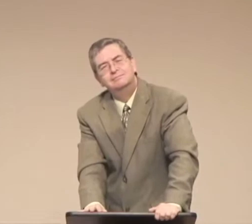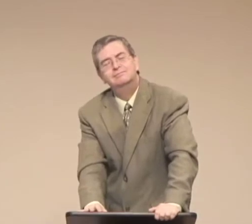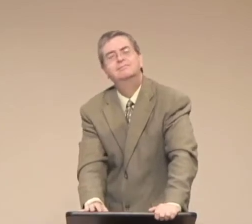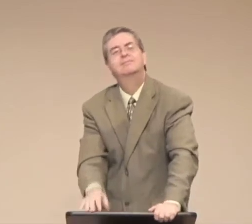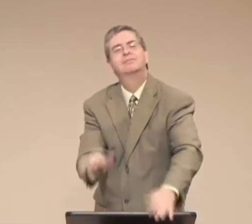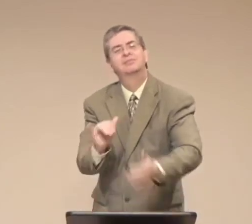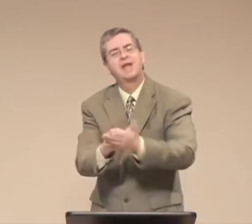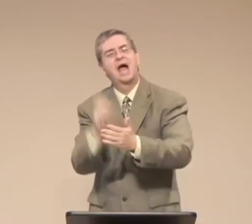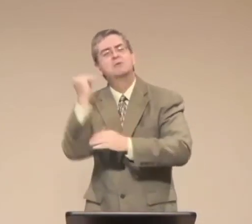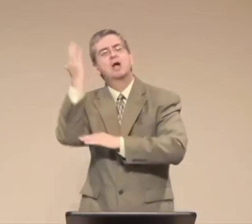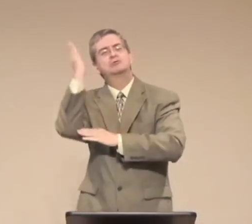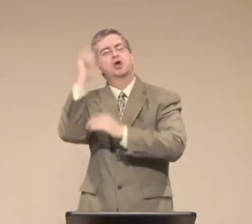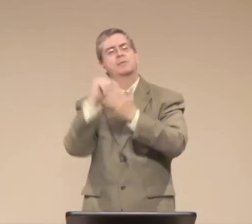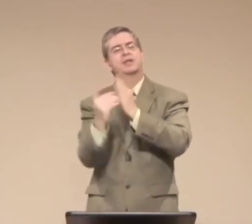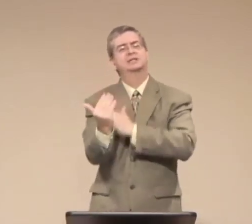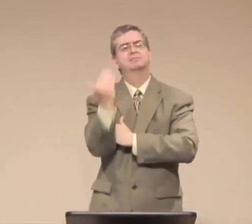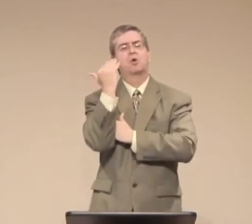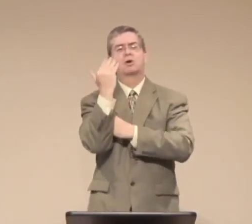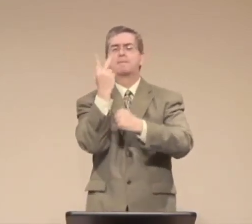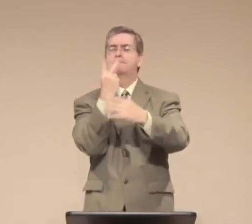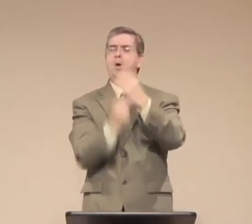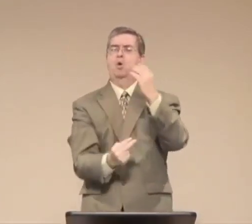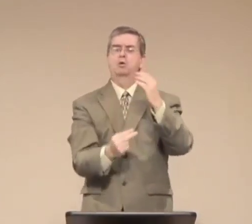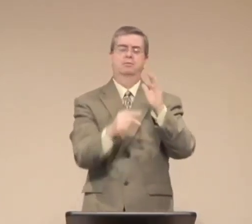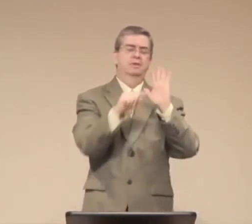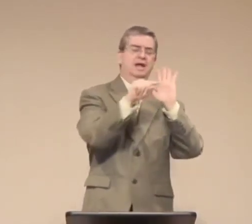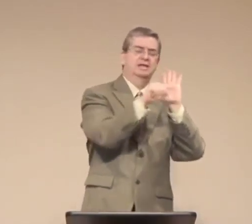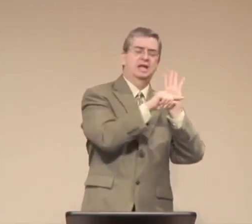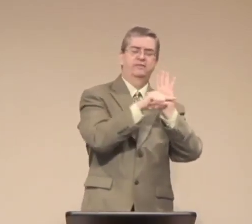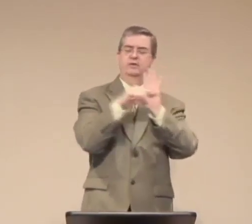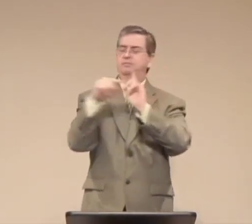situations after what we understand Carlos has gone through.